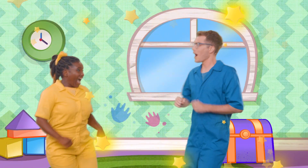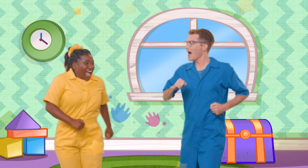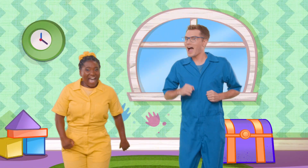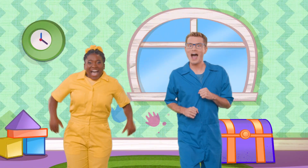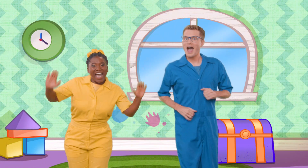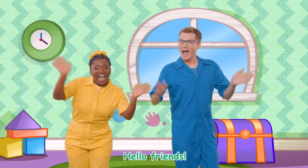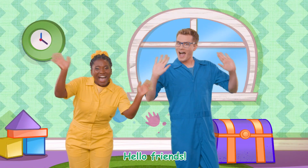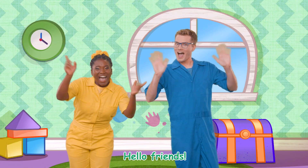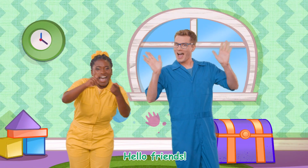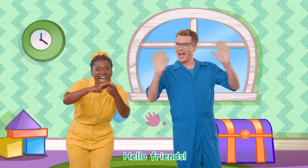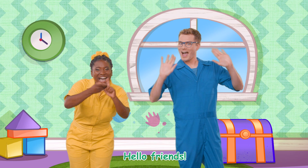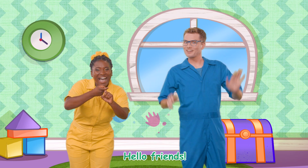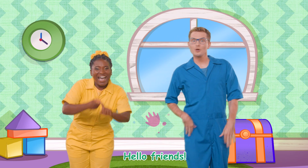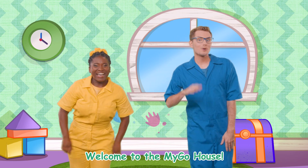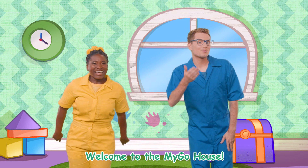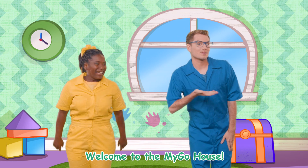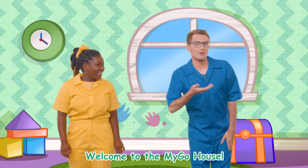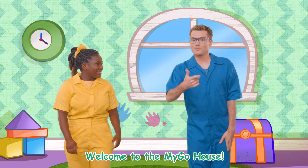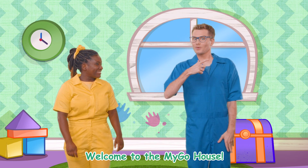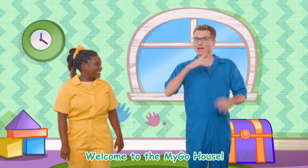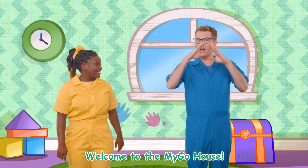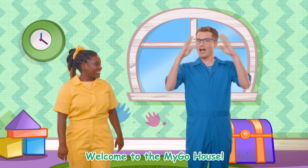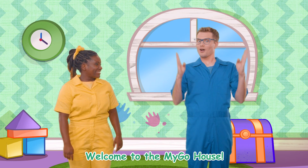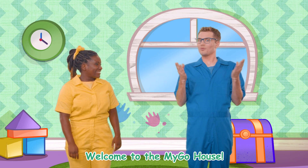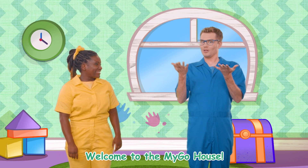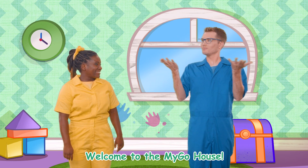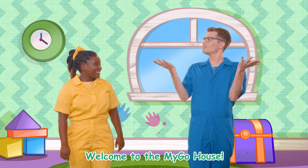Hello, friends! Welcome to the My Go house!